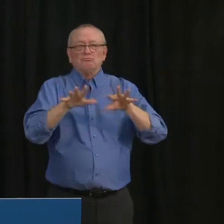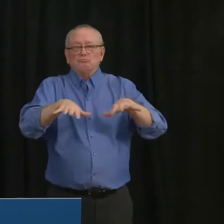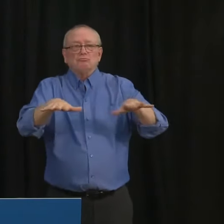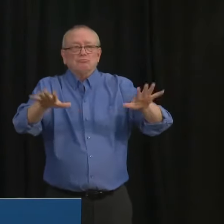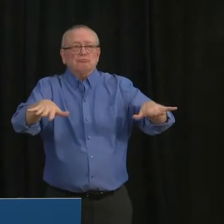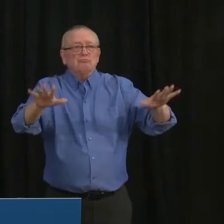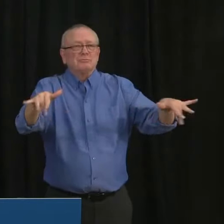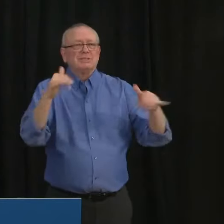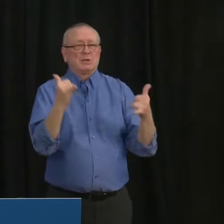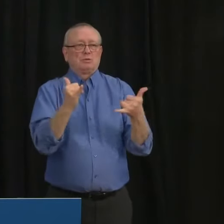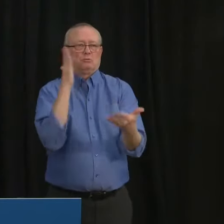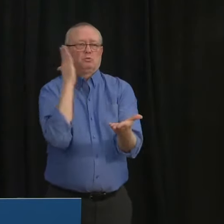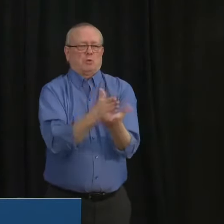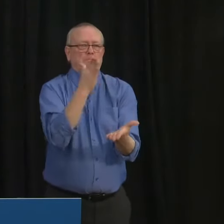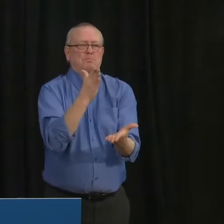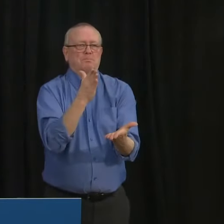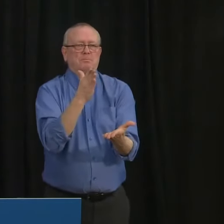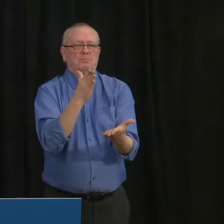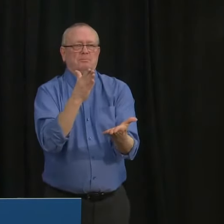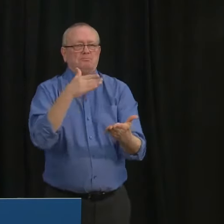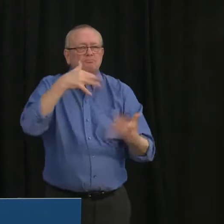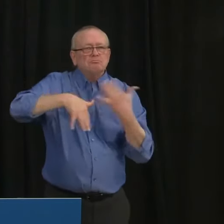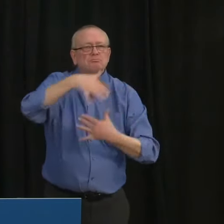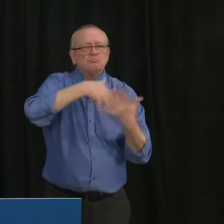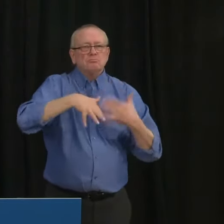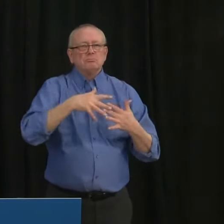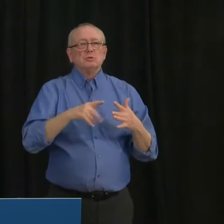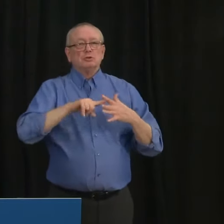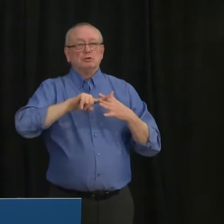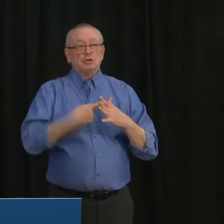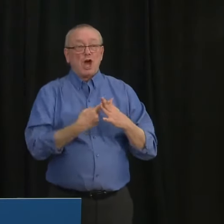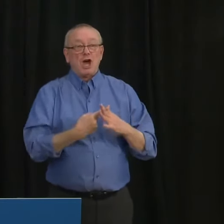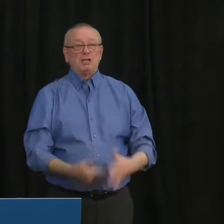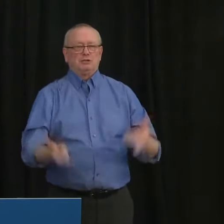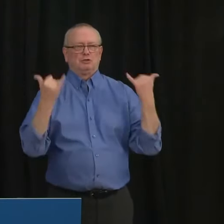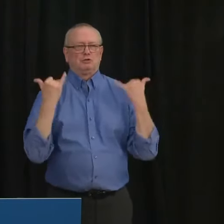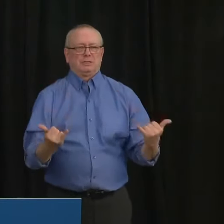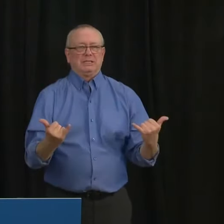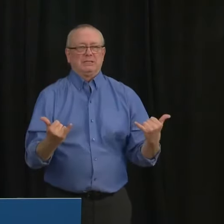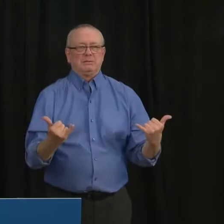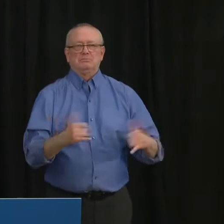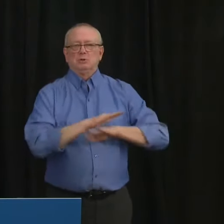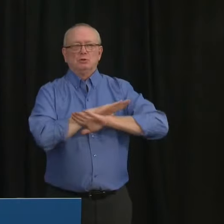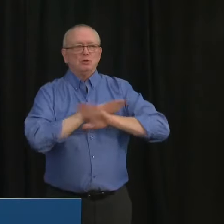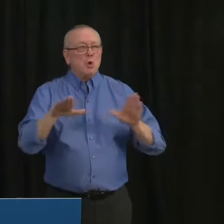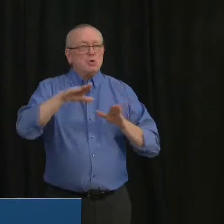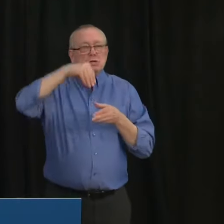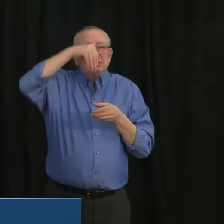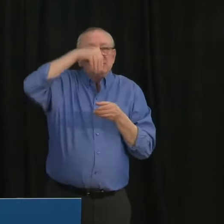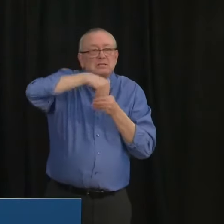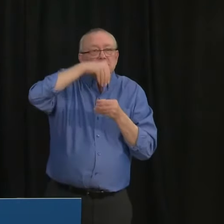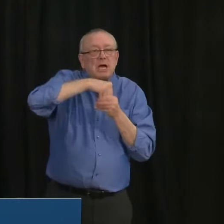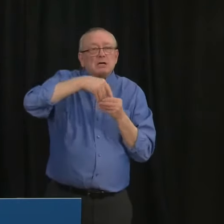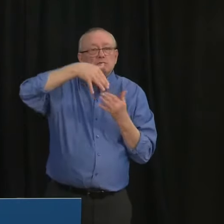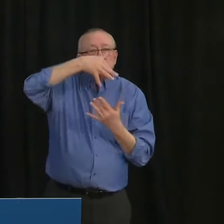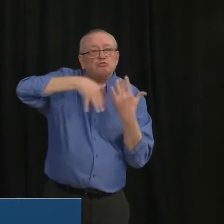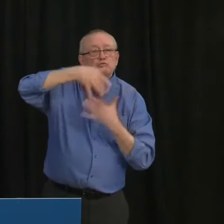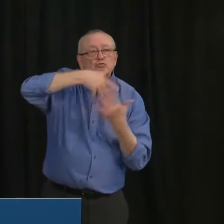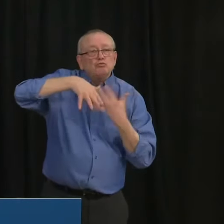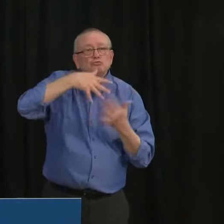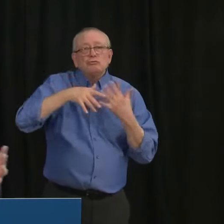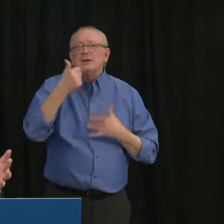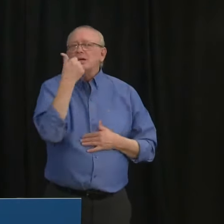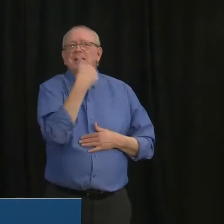stop now. That's why effective immediately, no indoor social gatherings will be permitted in any setting.